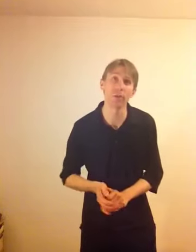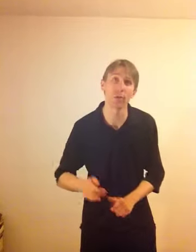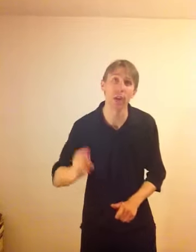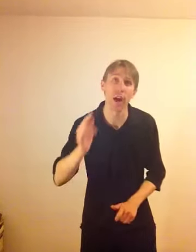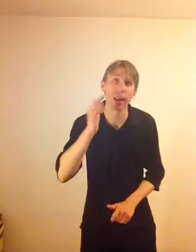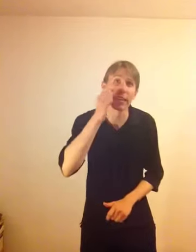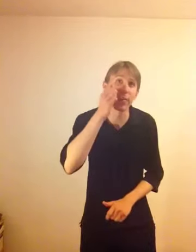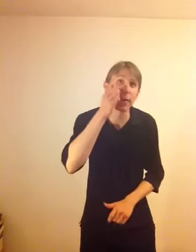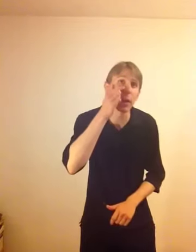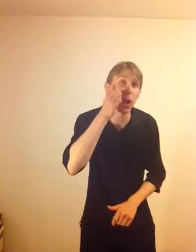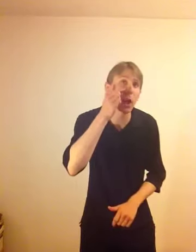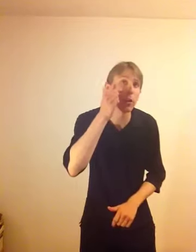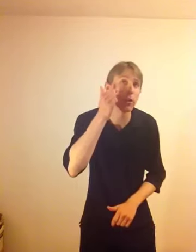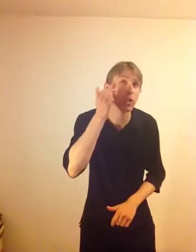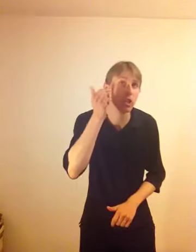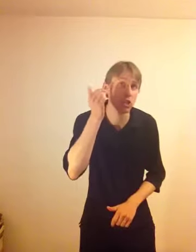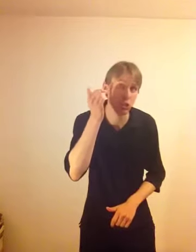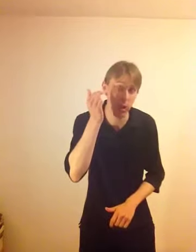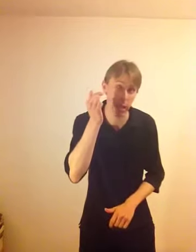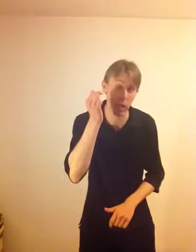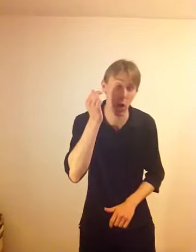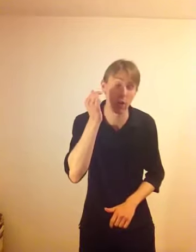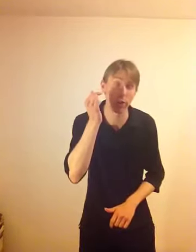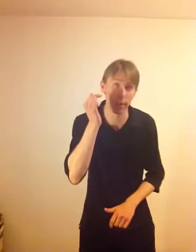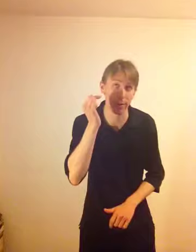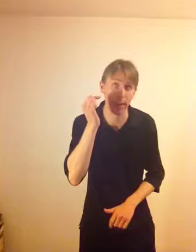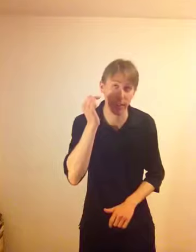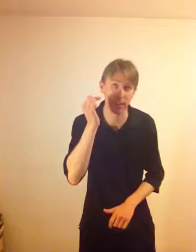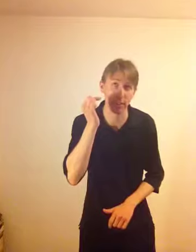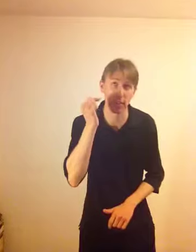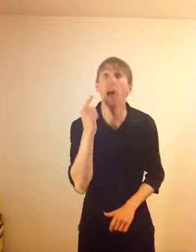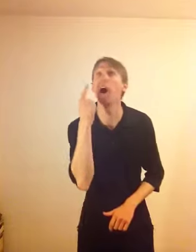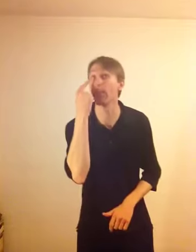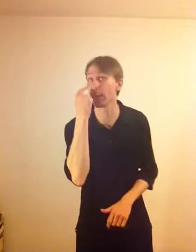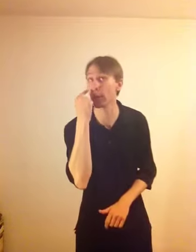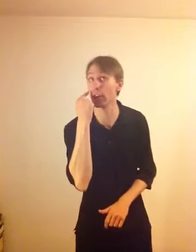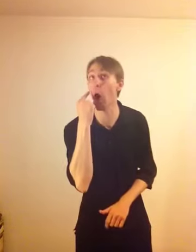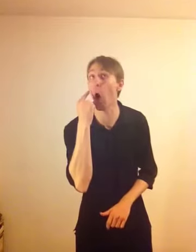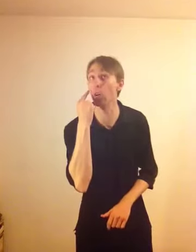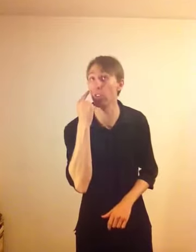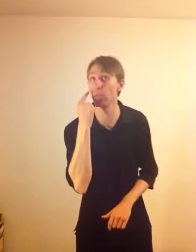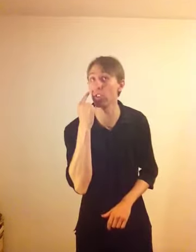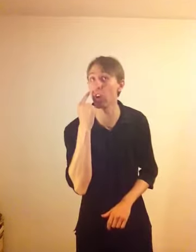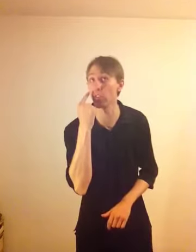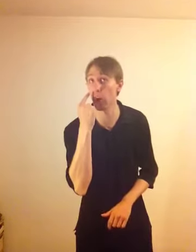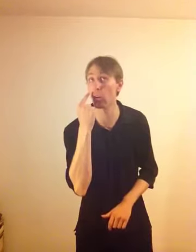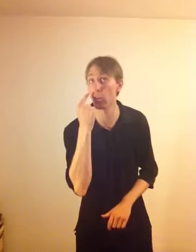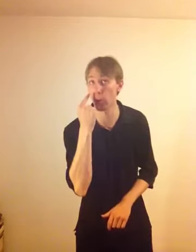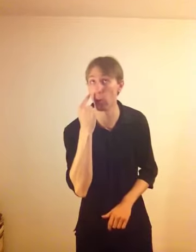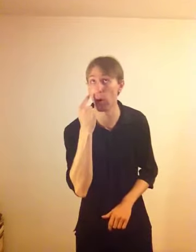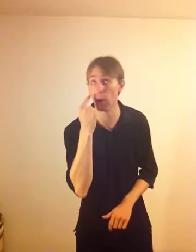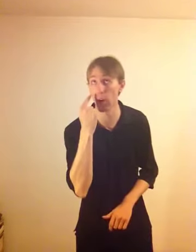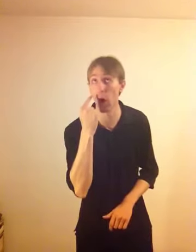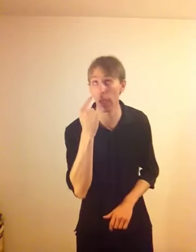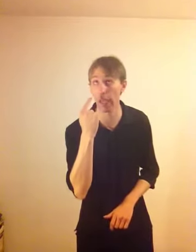with a different coloured streak on their faces. Ah, for the dogs, it was just under the right eye.